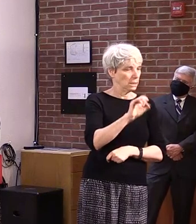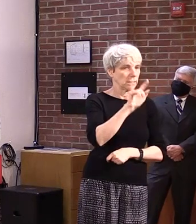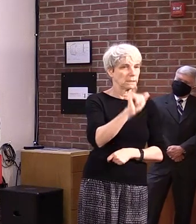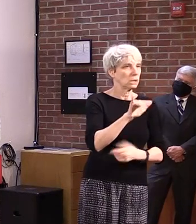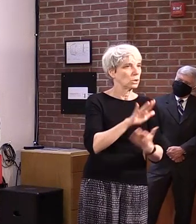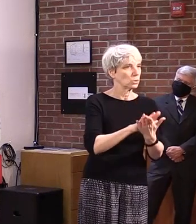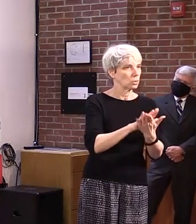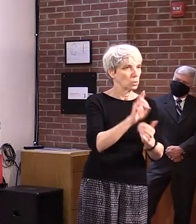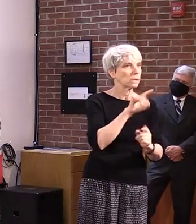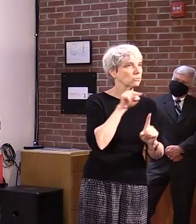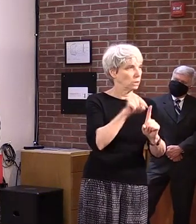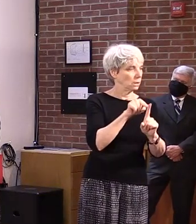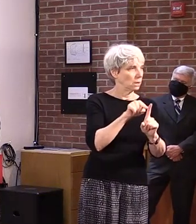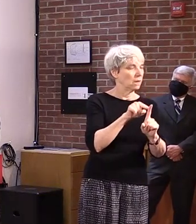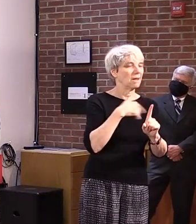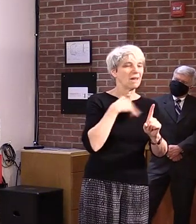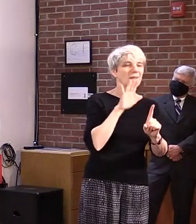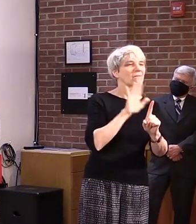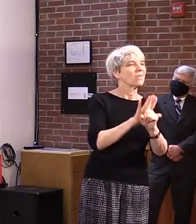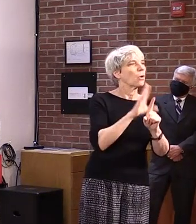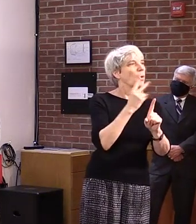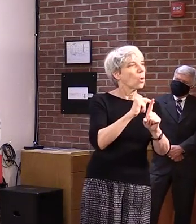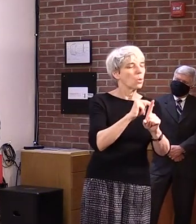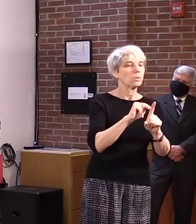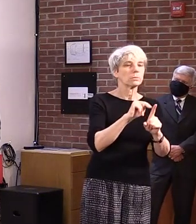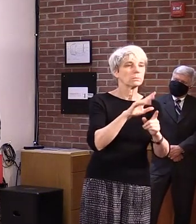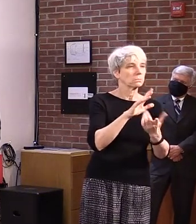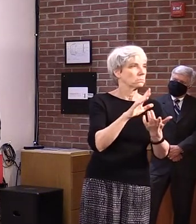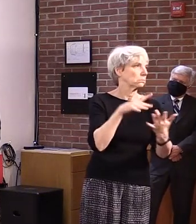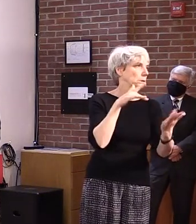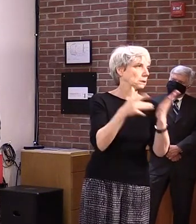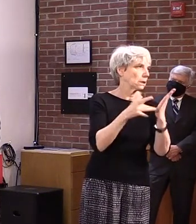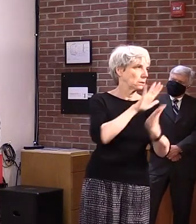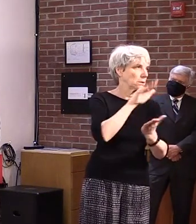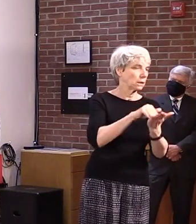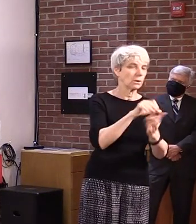is a single school district and has its own technical center, the Stafford Technical Center.